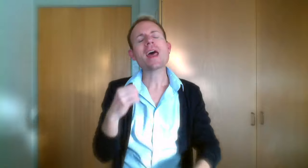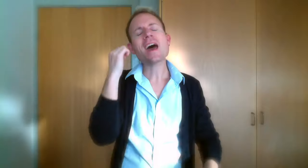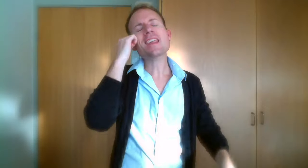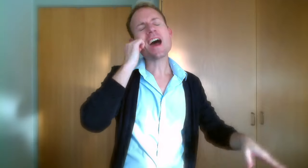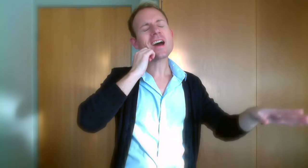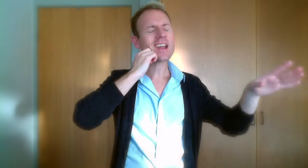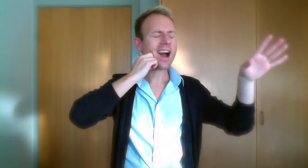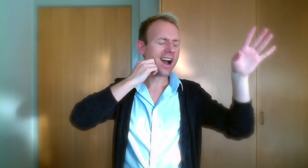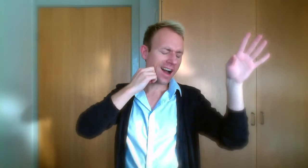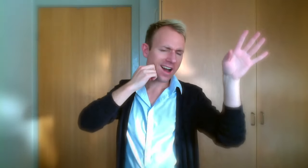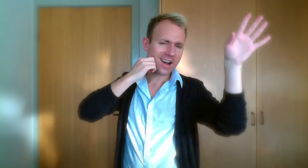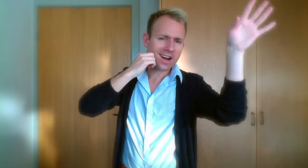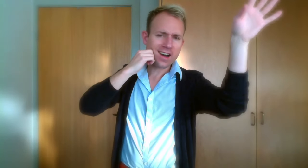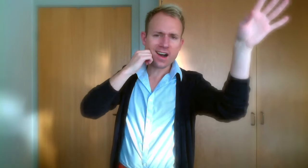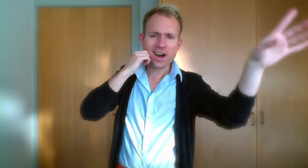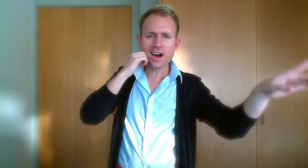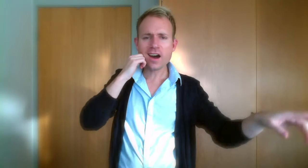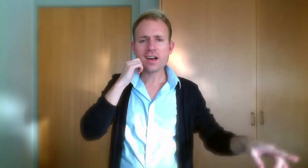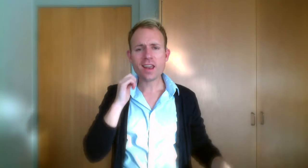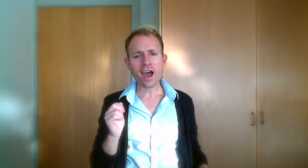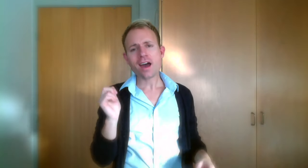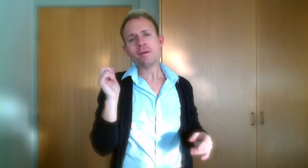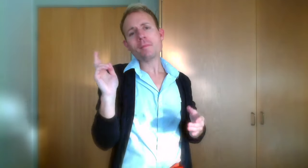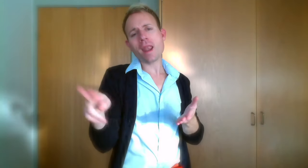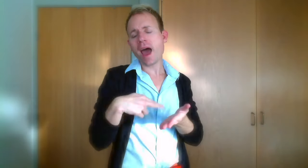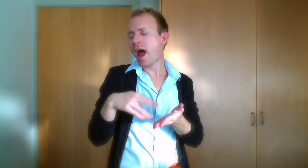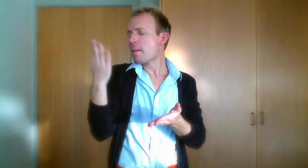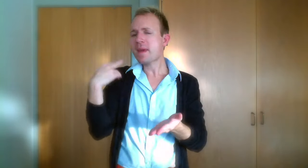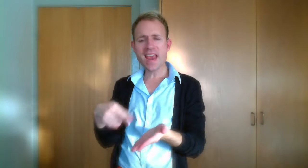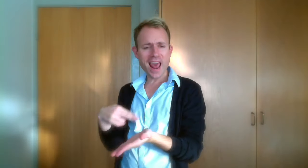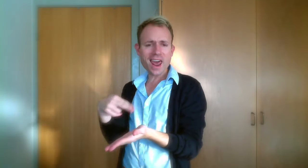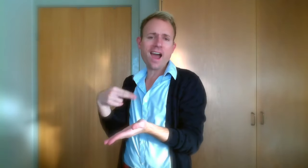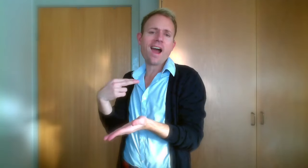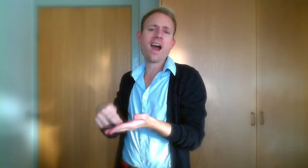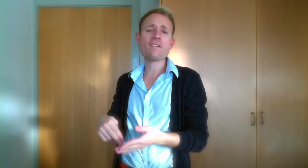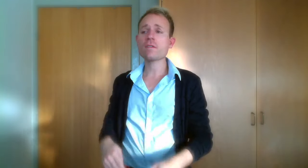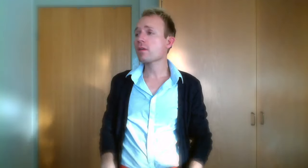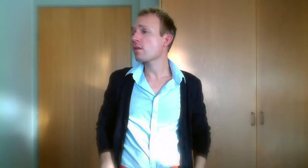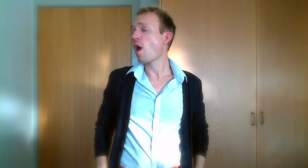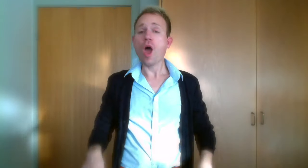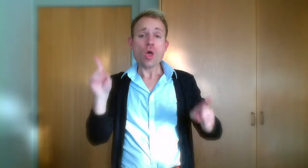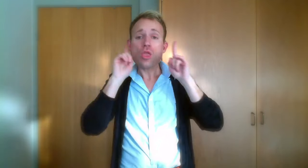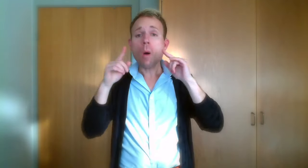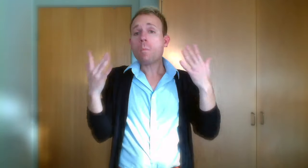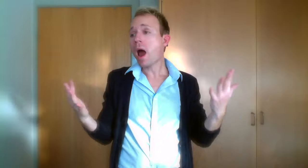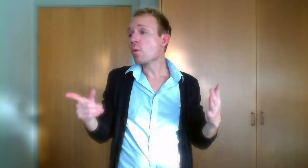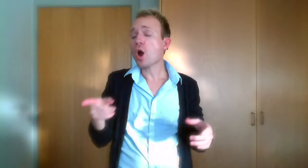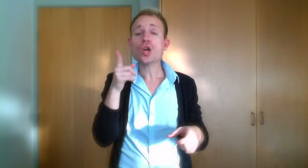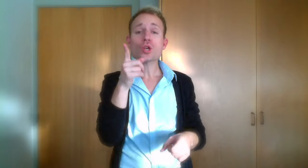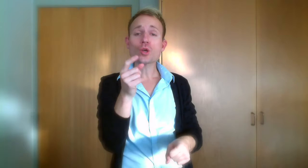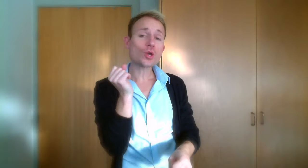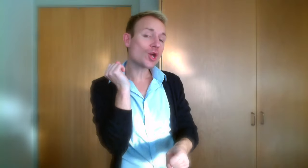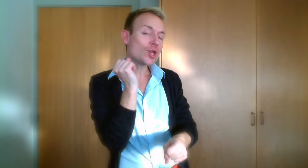darling, better life be your guide My matter what you